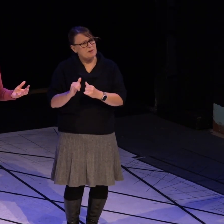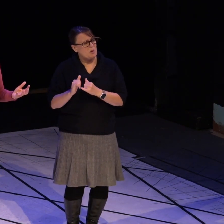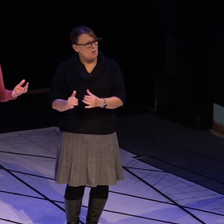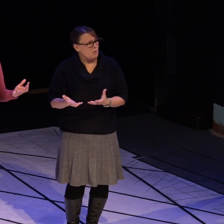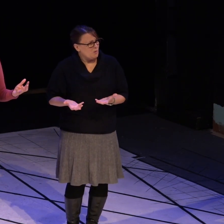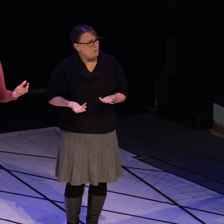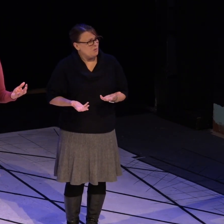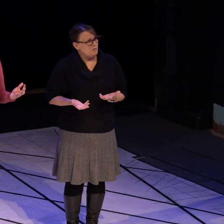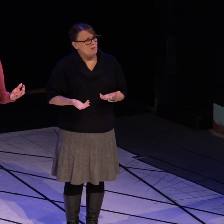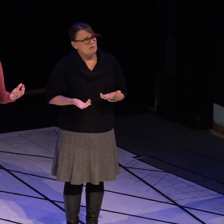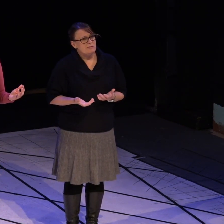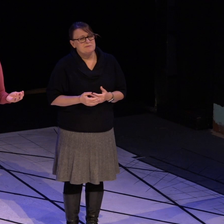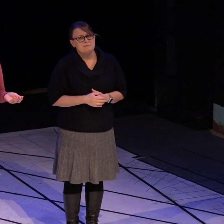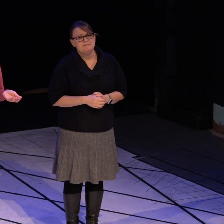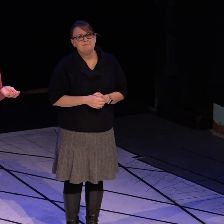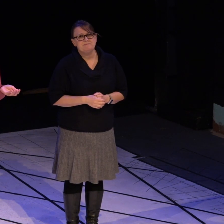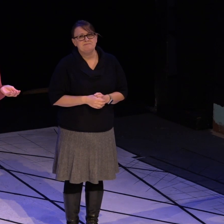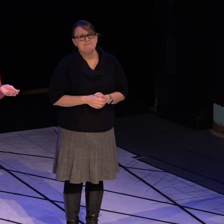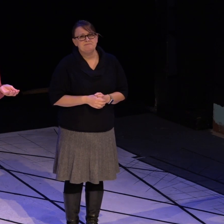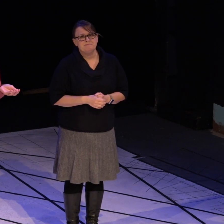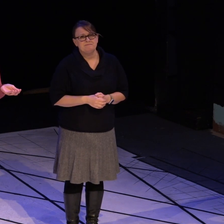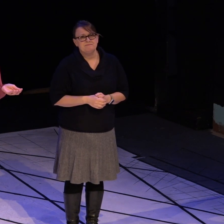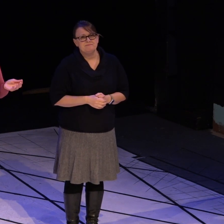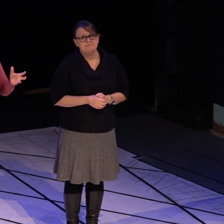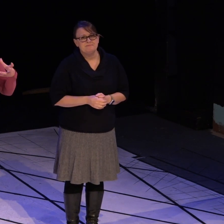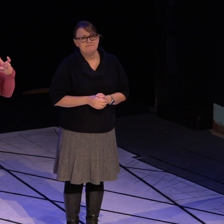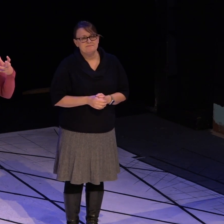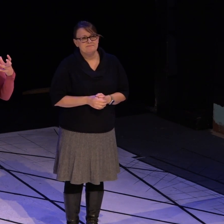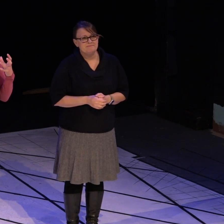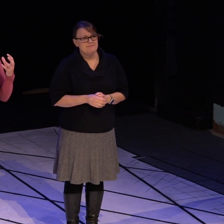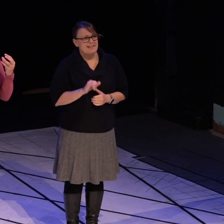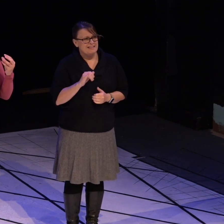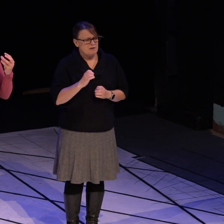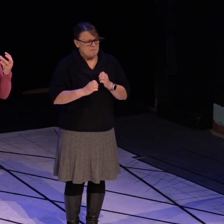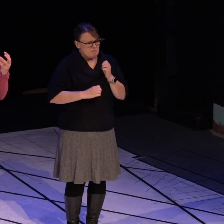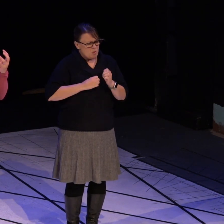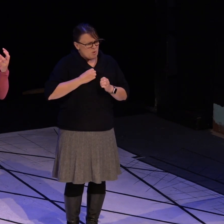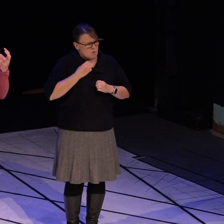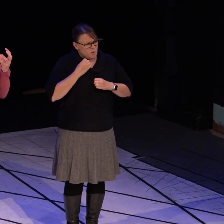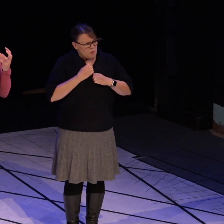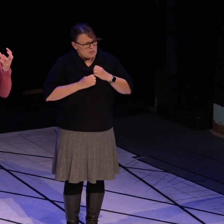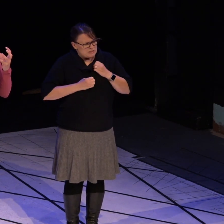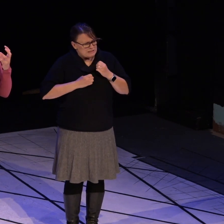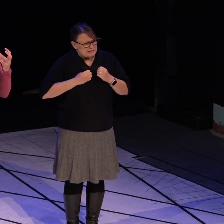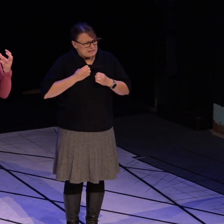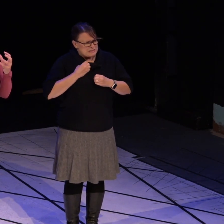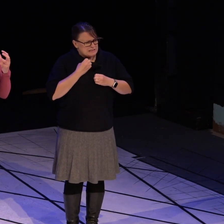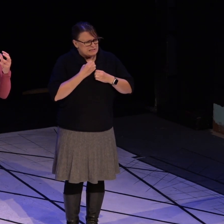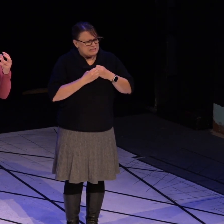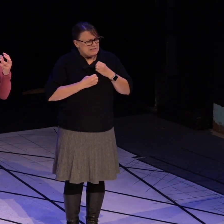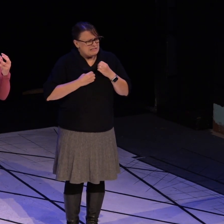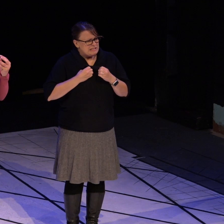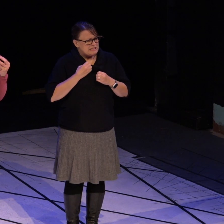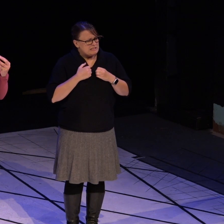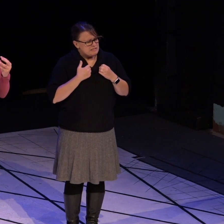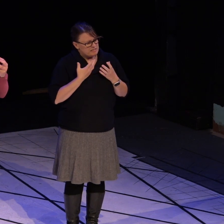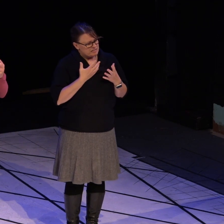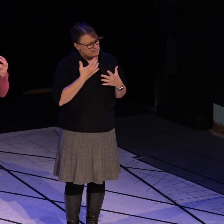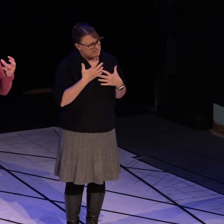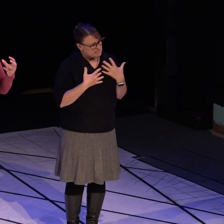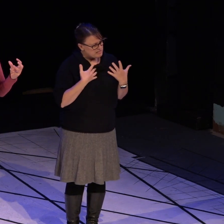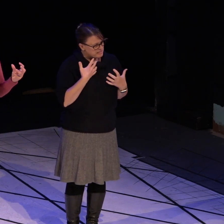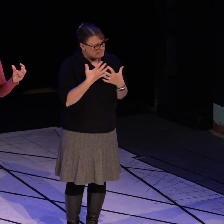And the emotions that I held toward this epilepsy and